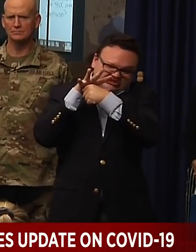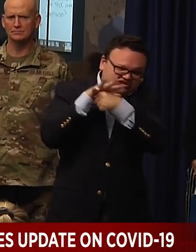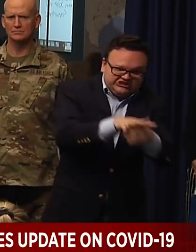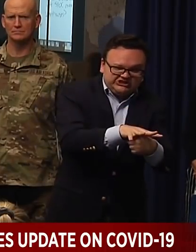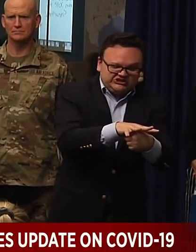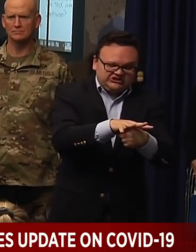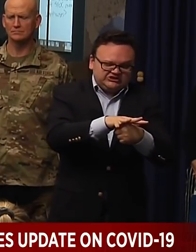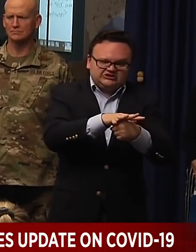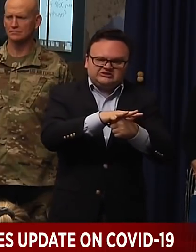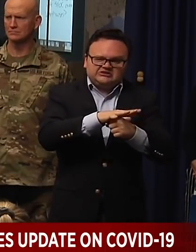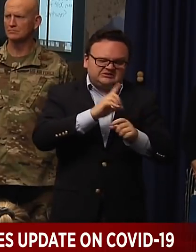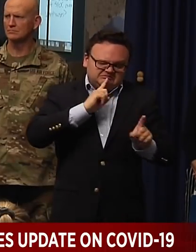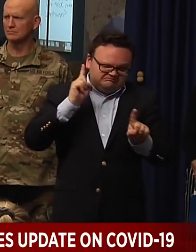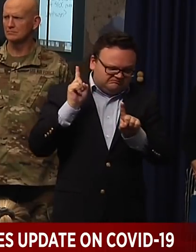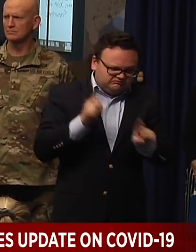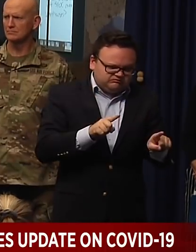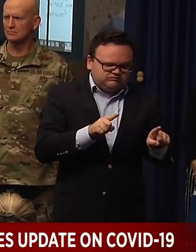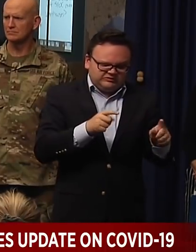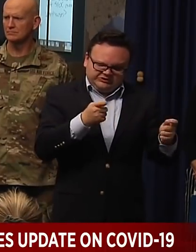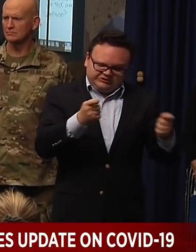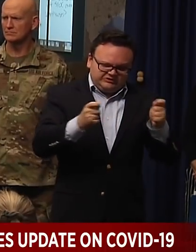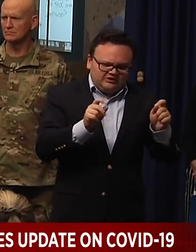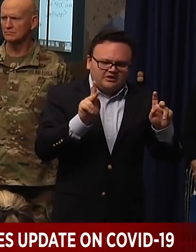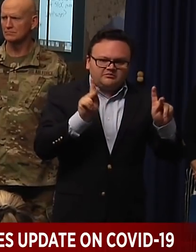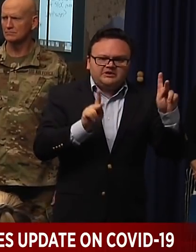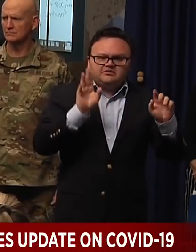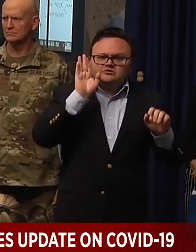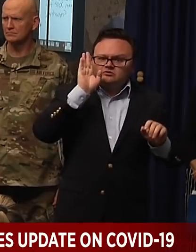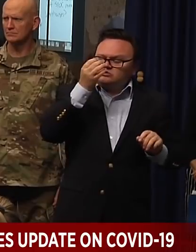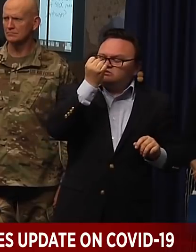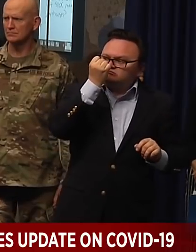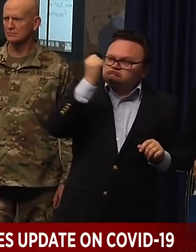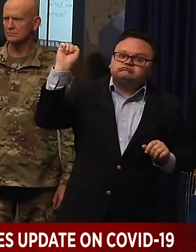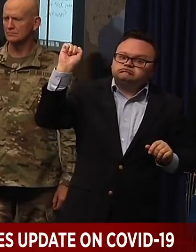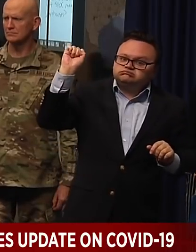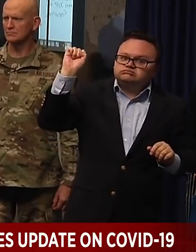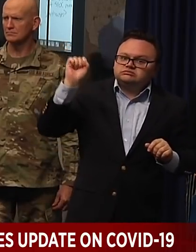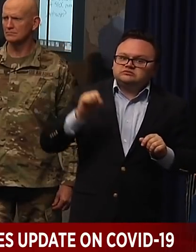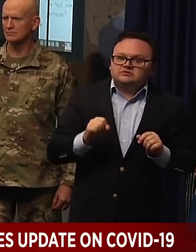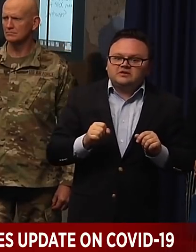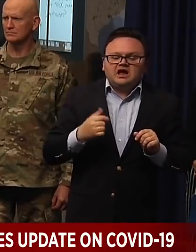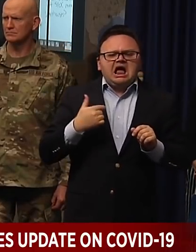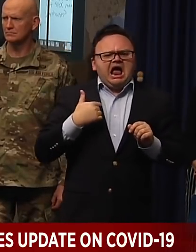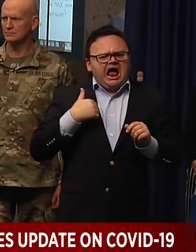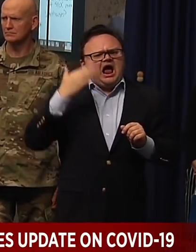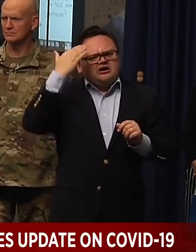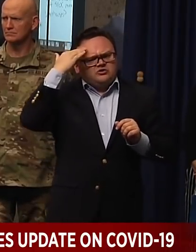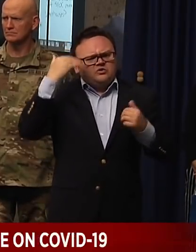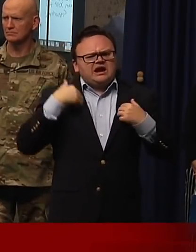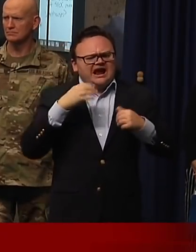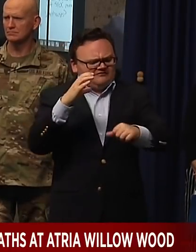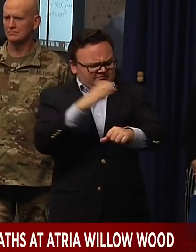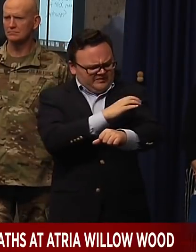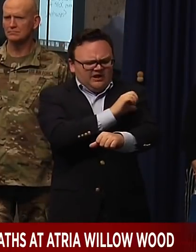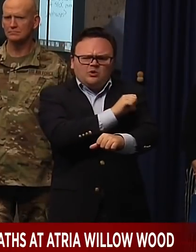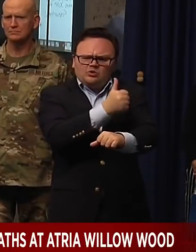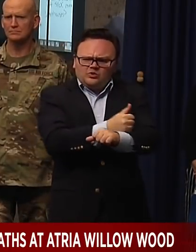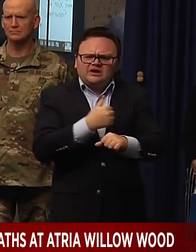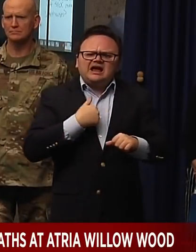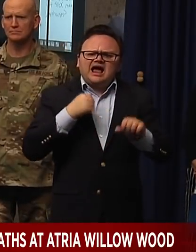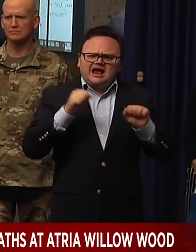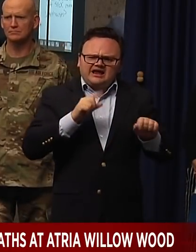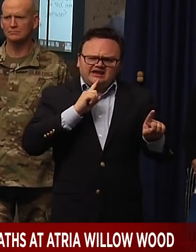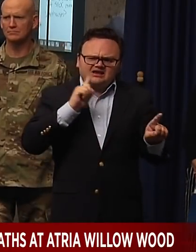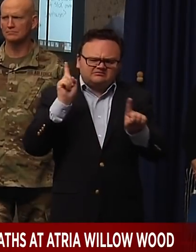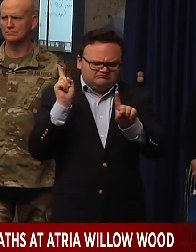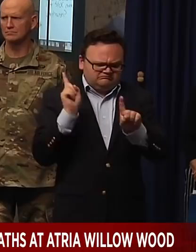against it. So we've tried to have a collaborative approach, not because I don't think I have the power. Governors have, in these situations, some